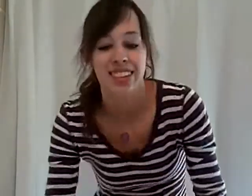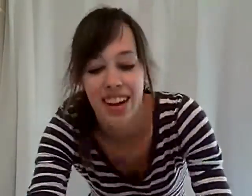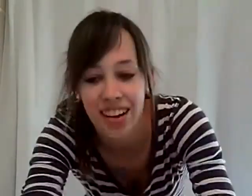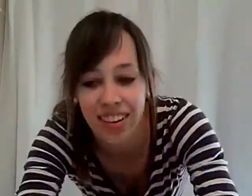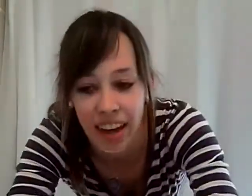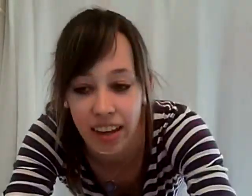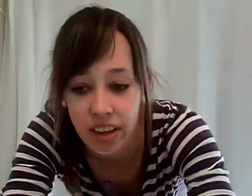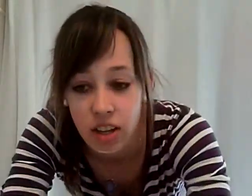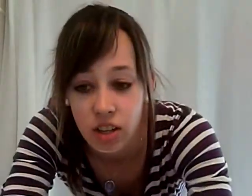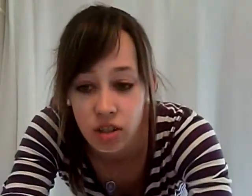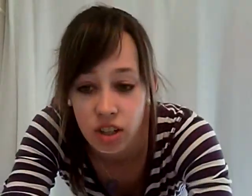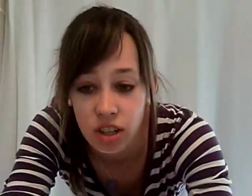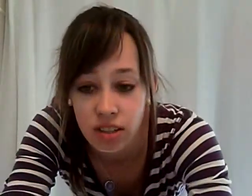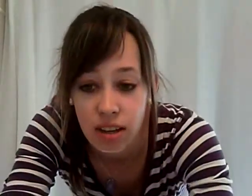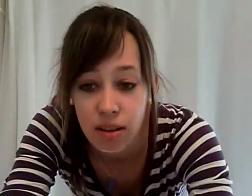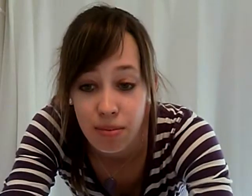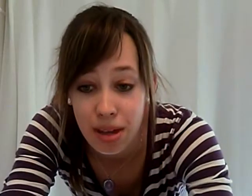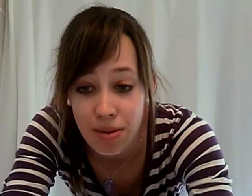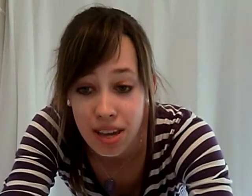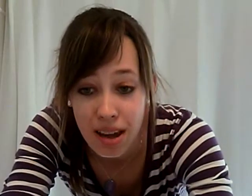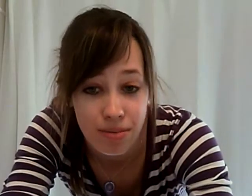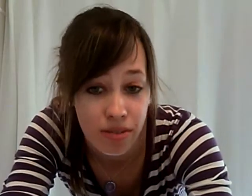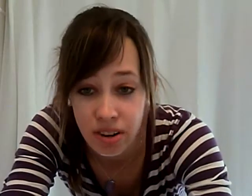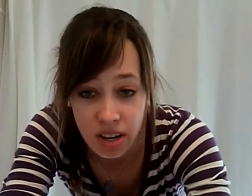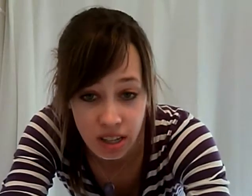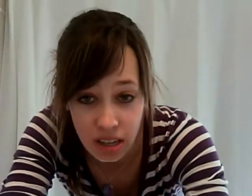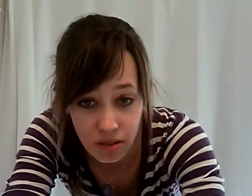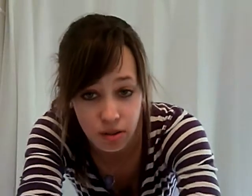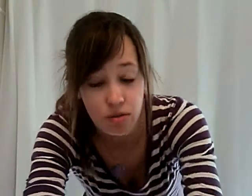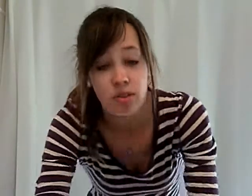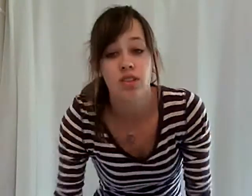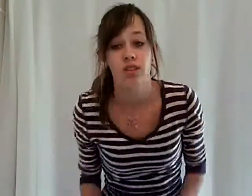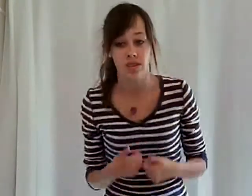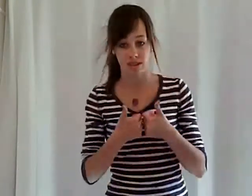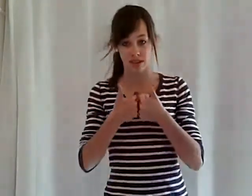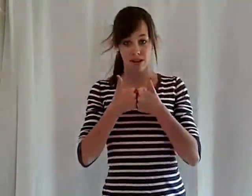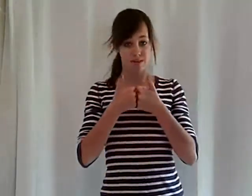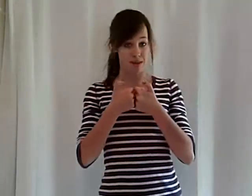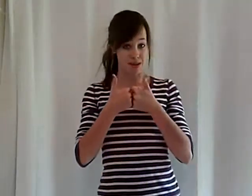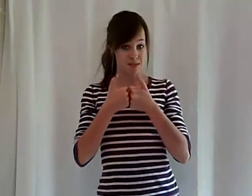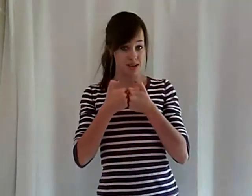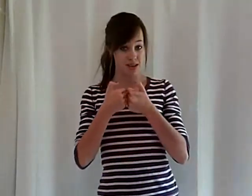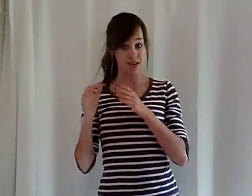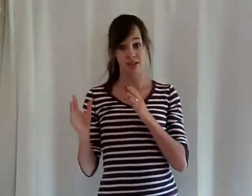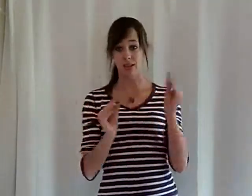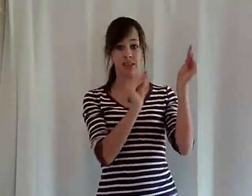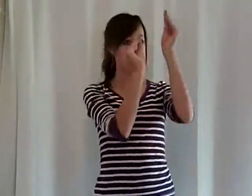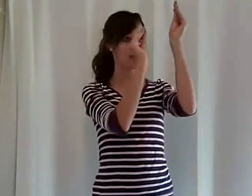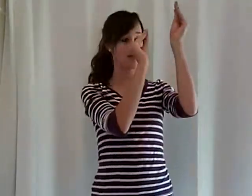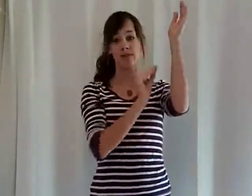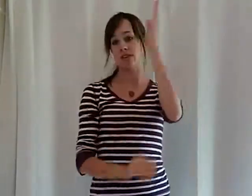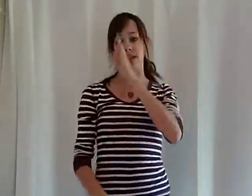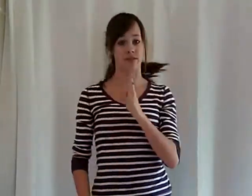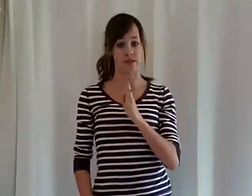Okay, so she says, baby, I'm never gonna leave you. So, it's baby, leave, never.